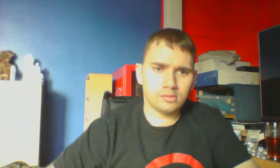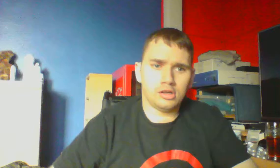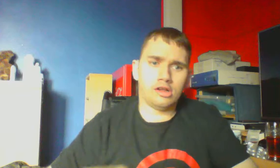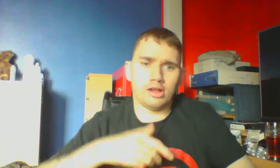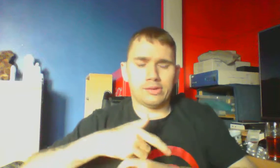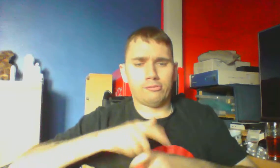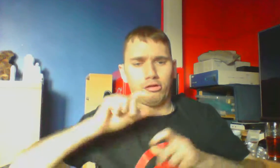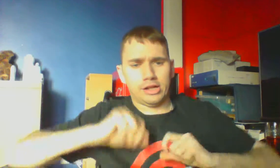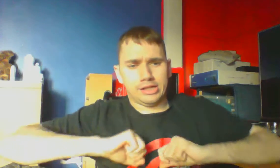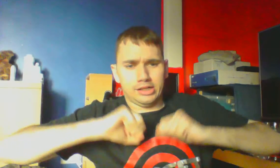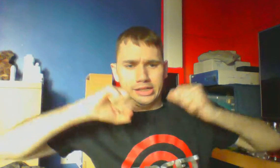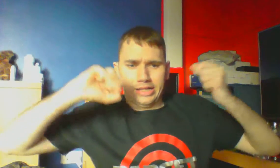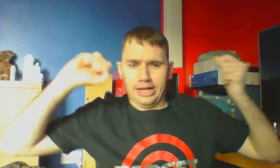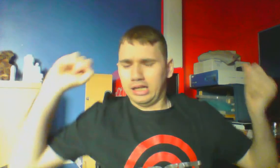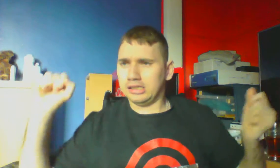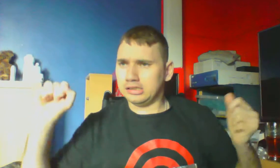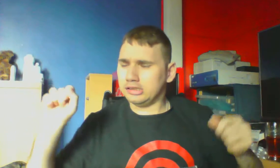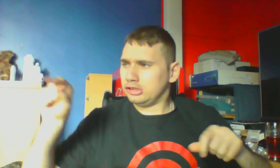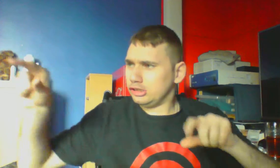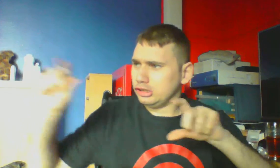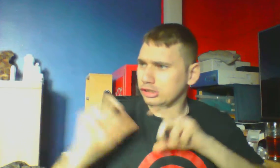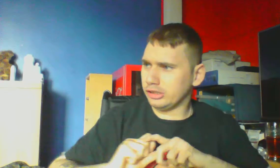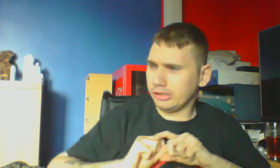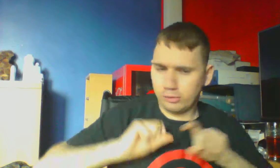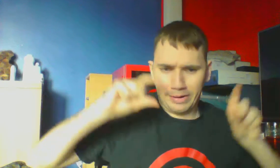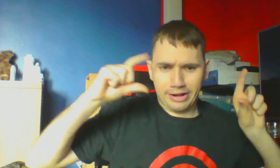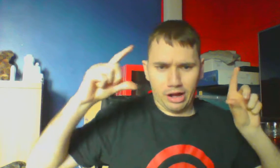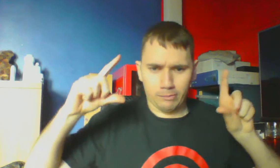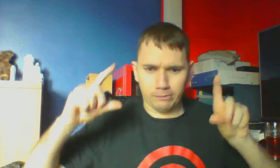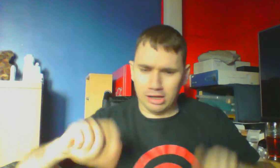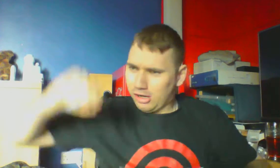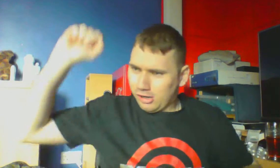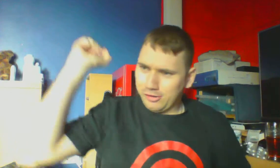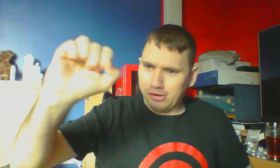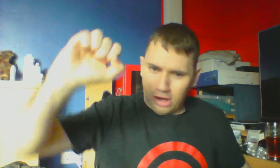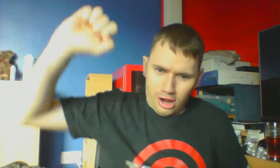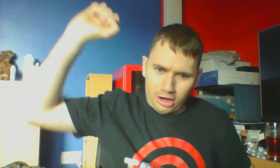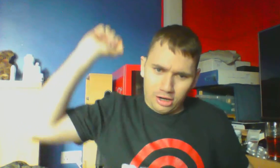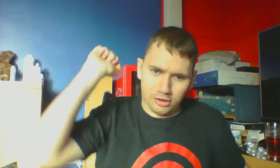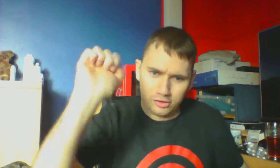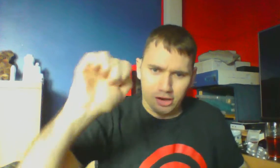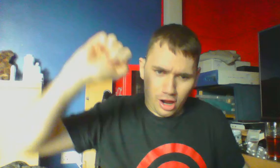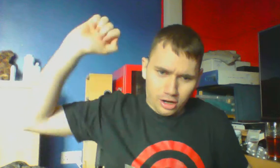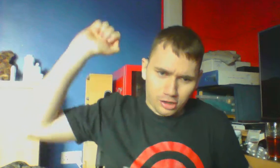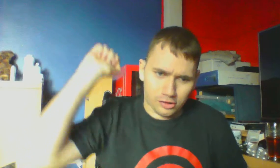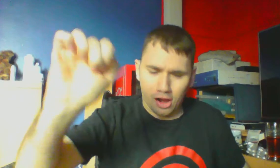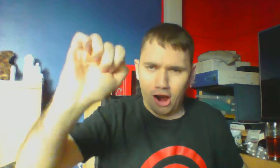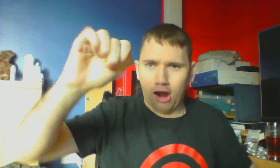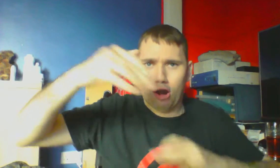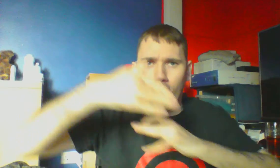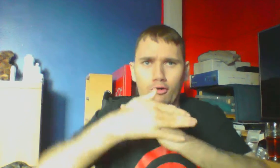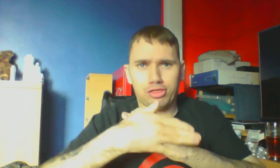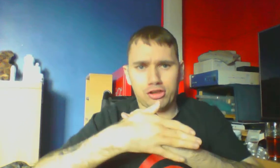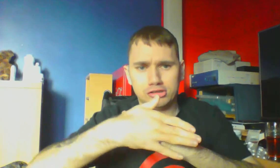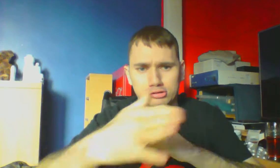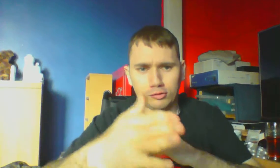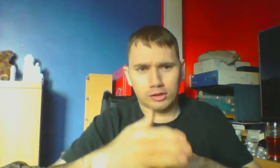Early morning, she wakes up Knock, knock, knock on the door